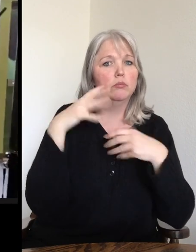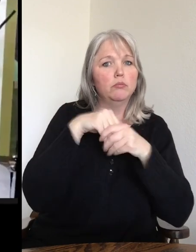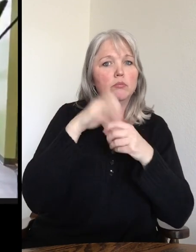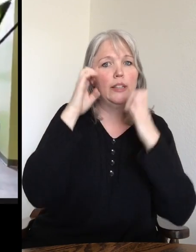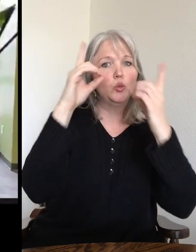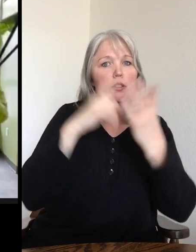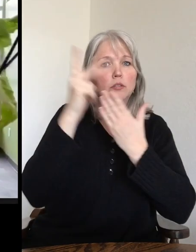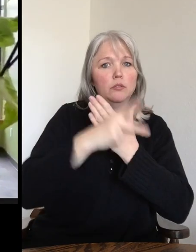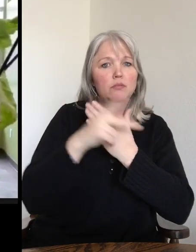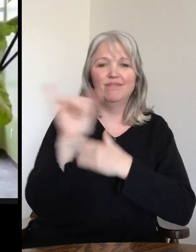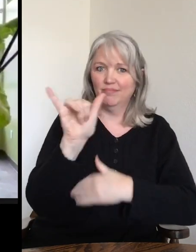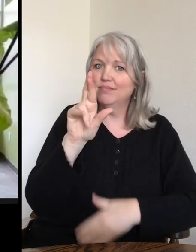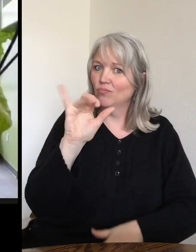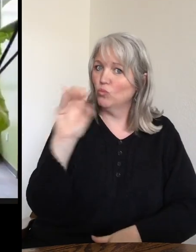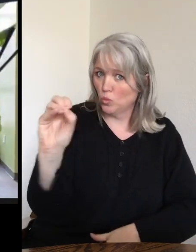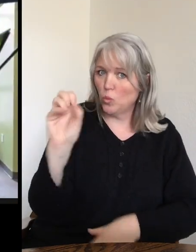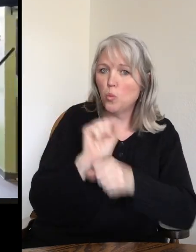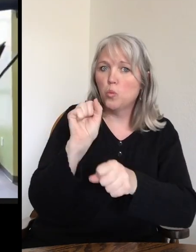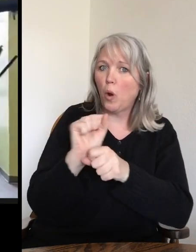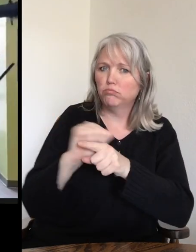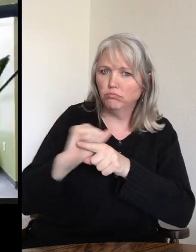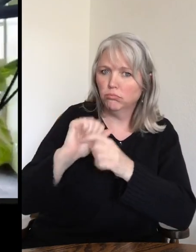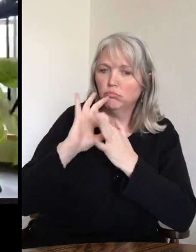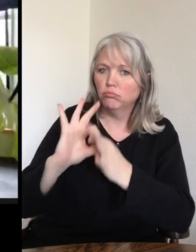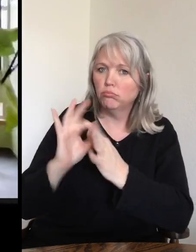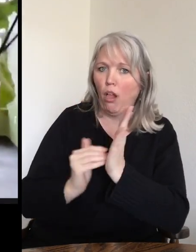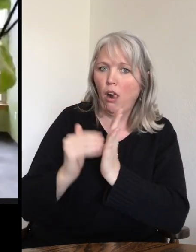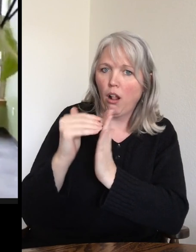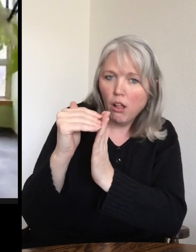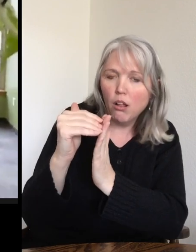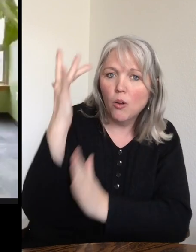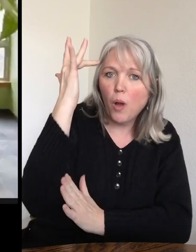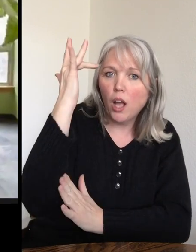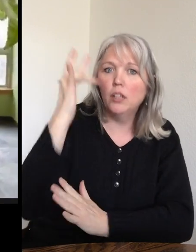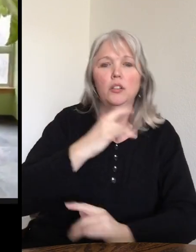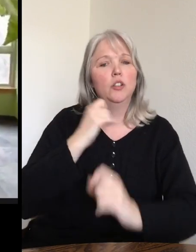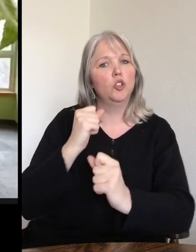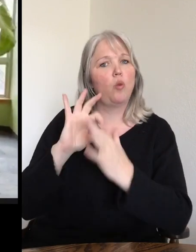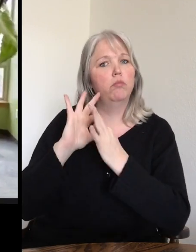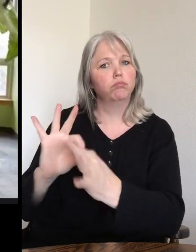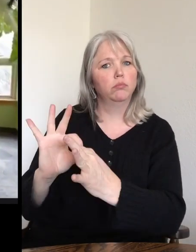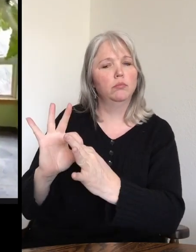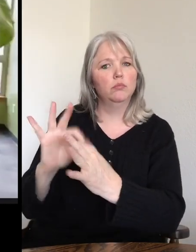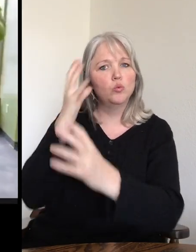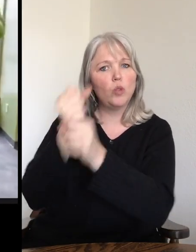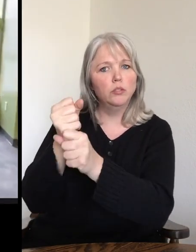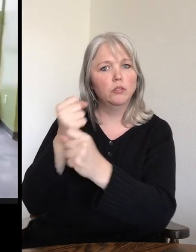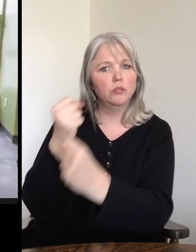Rico, we do work very closely with them very often so that we have a strong bond and trust with them